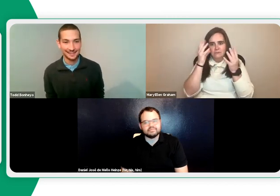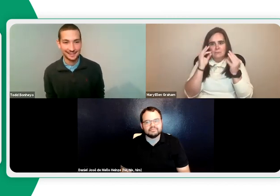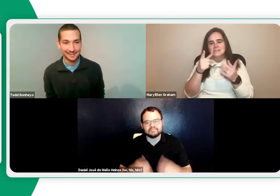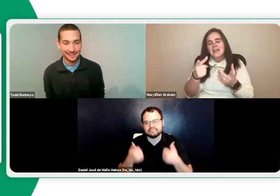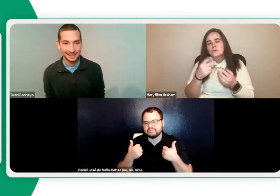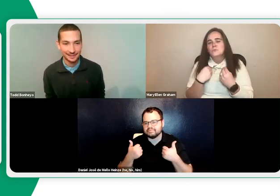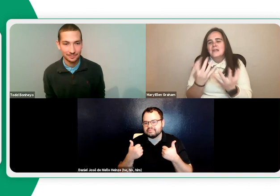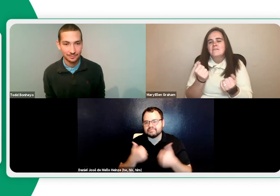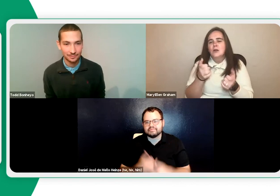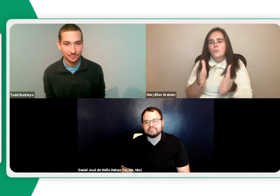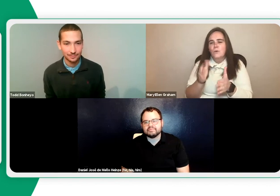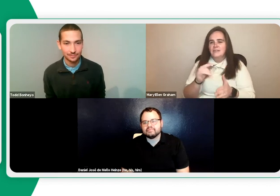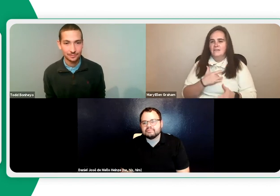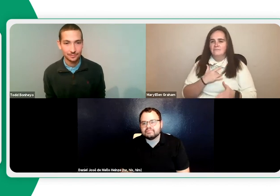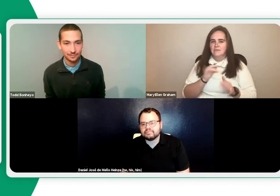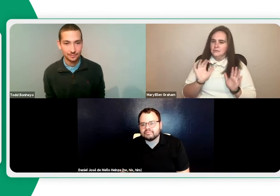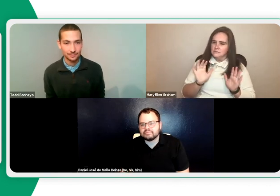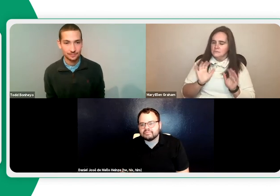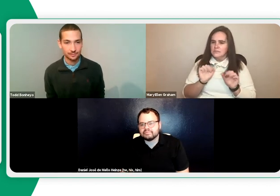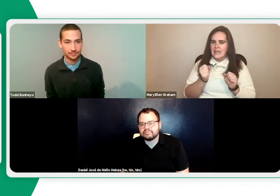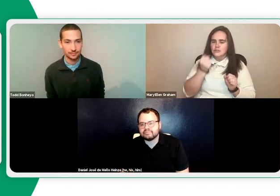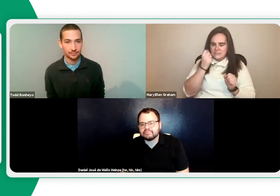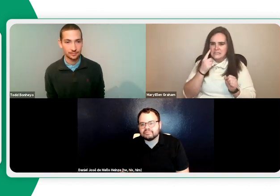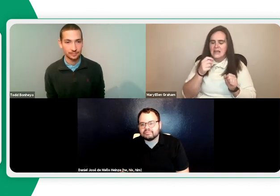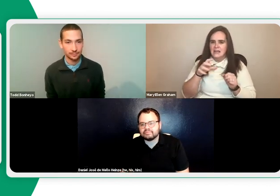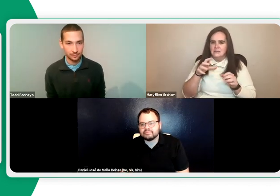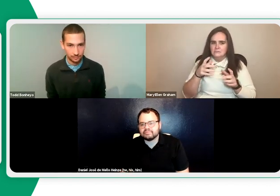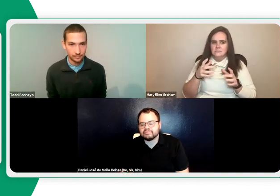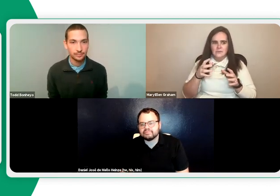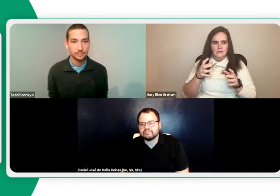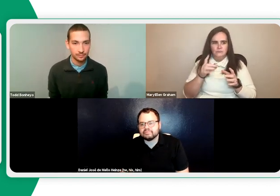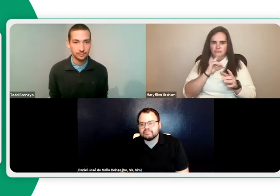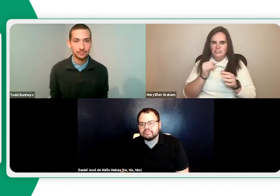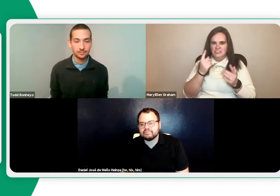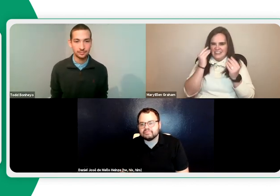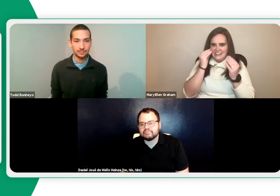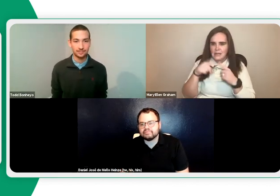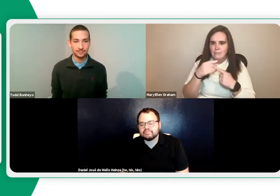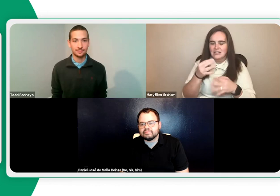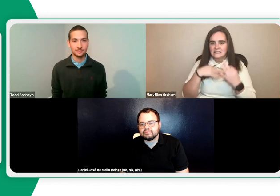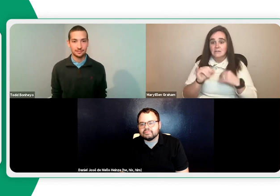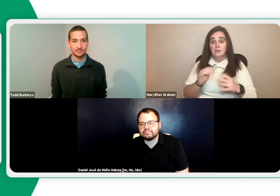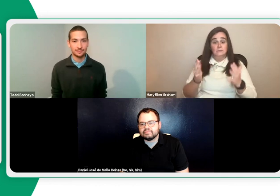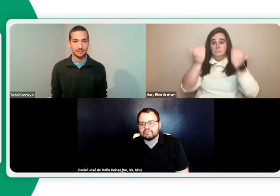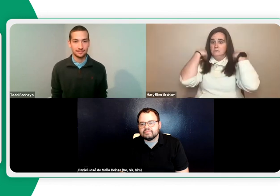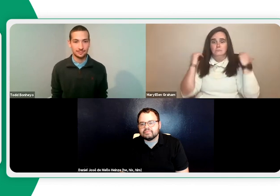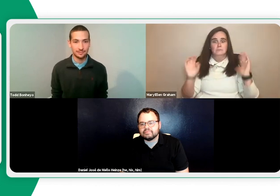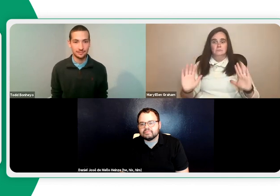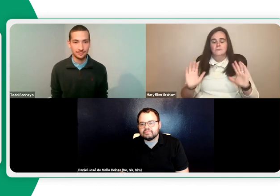folks, no worries. We will be sending out an email with that information. But Daniel, with what you said, I think folks here have